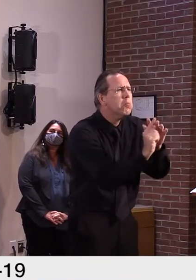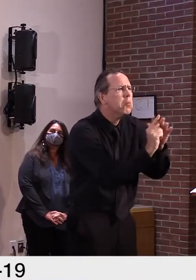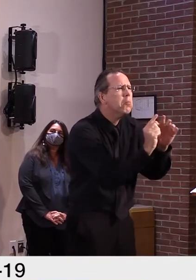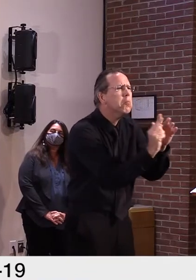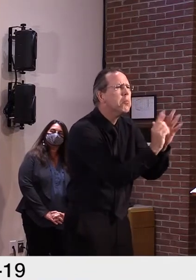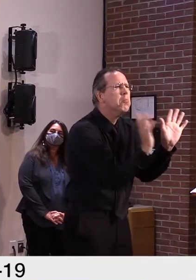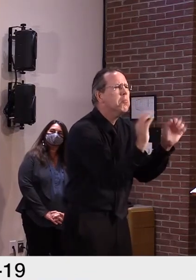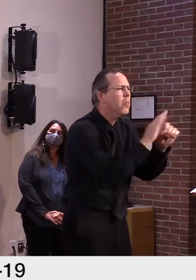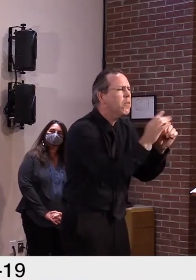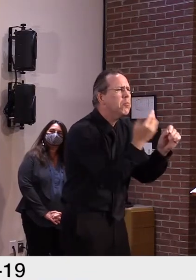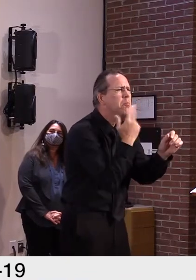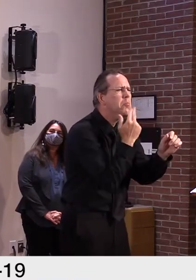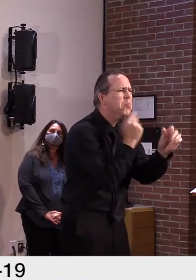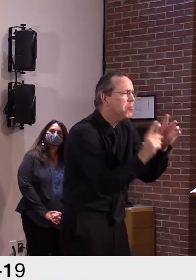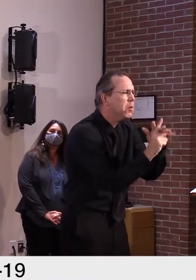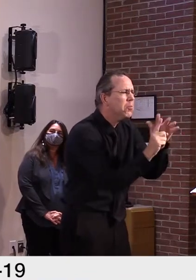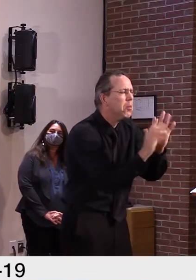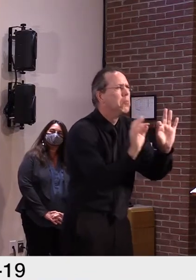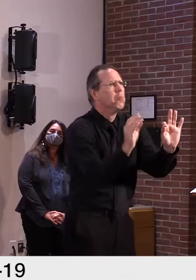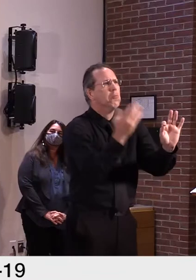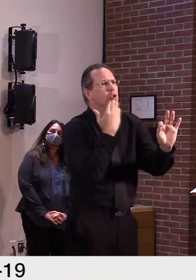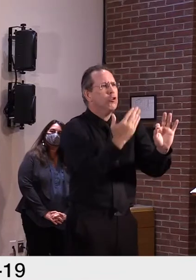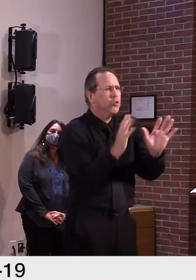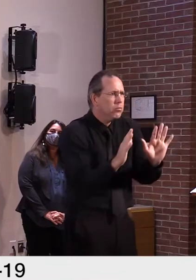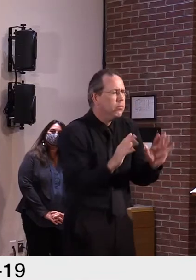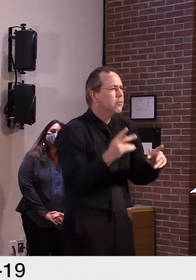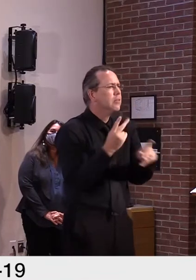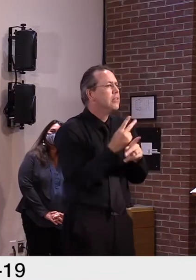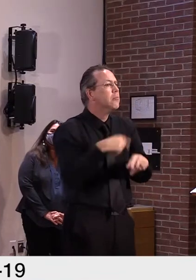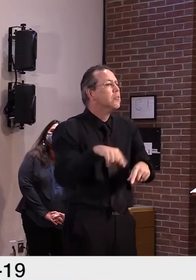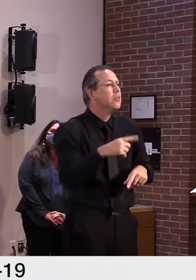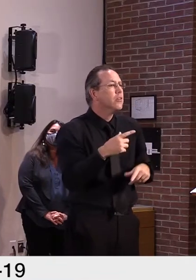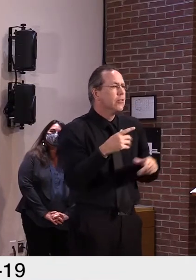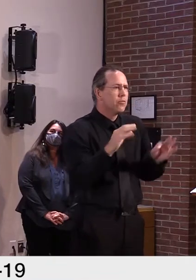been phenomenal in the long term and in the recent term.